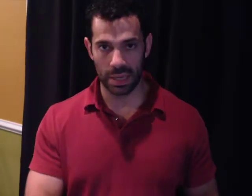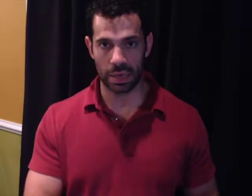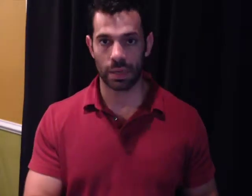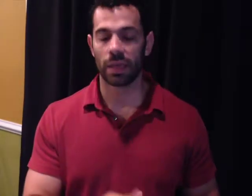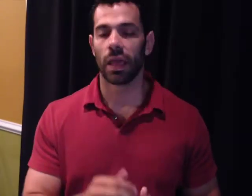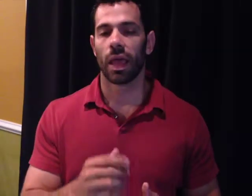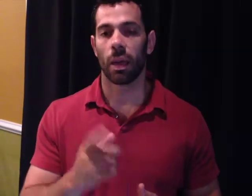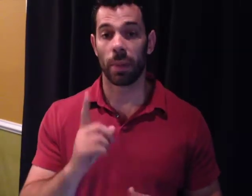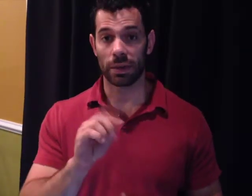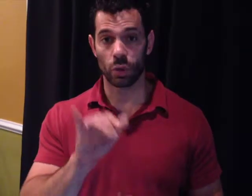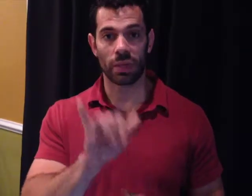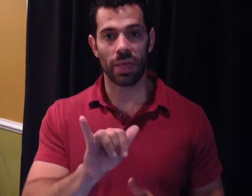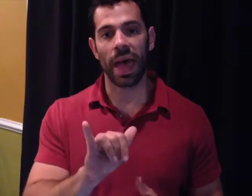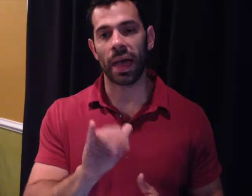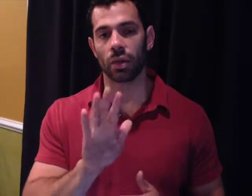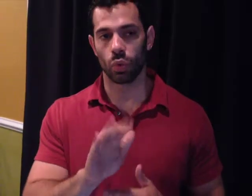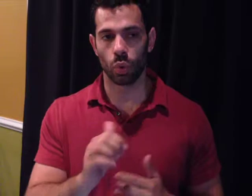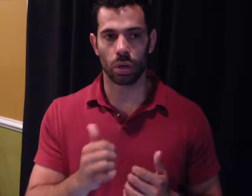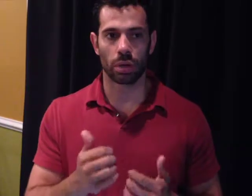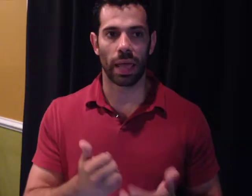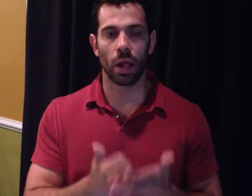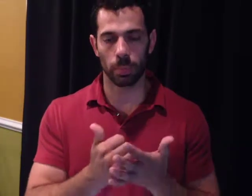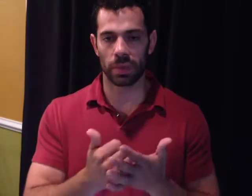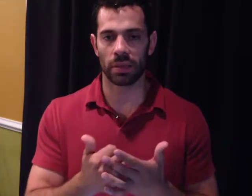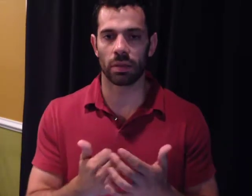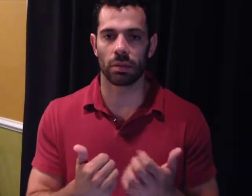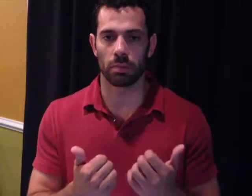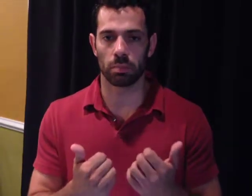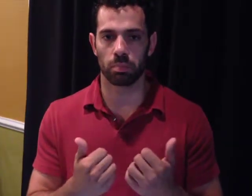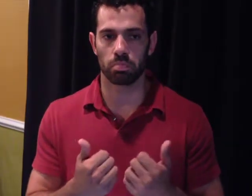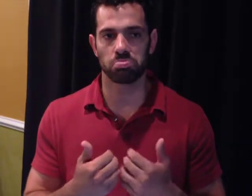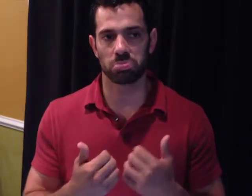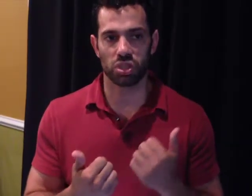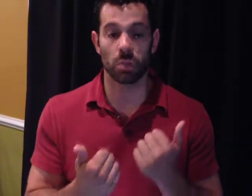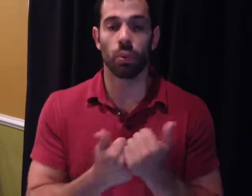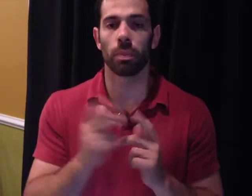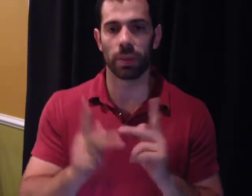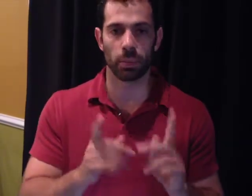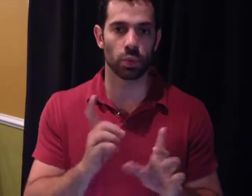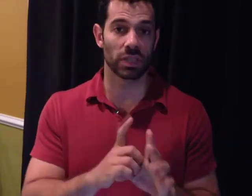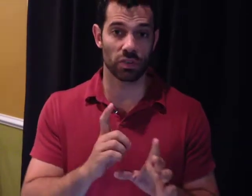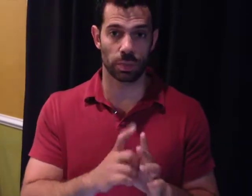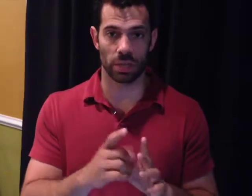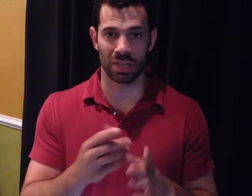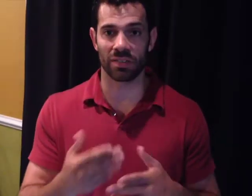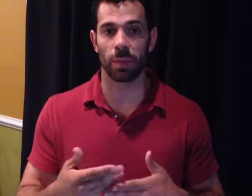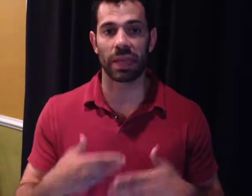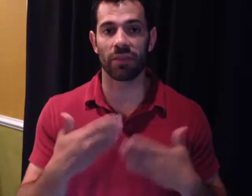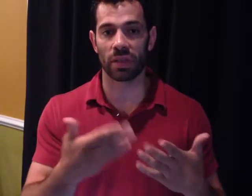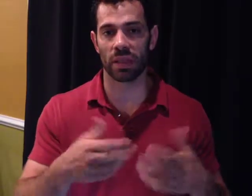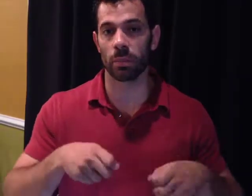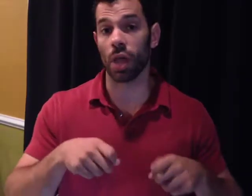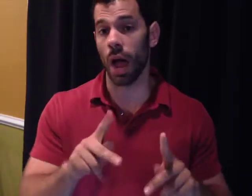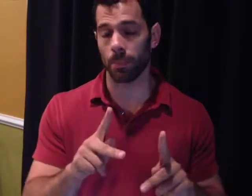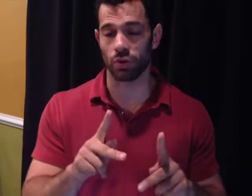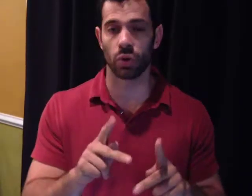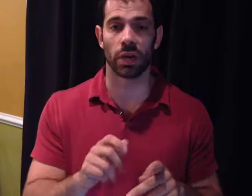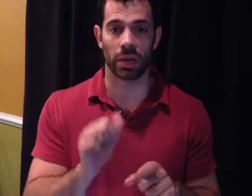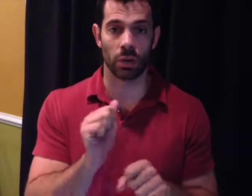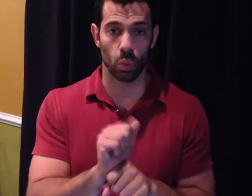in. And by doing that, you're helping support people with disabilities by giving them the opportunity to